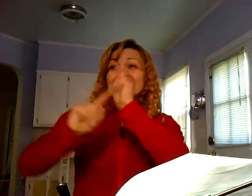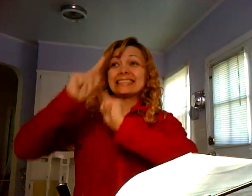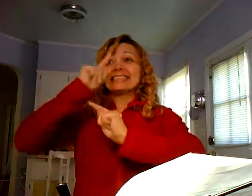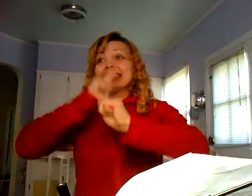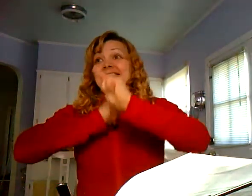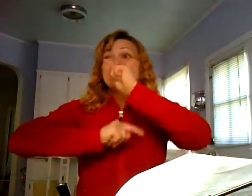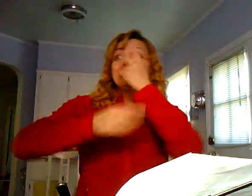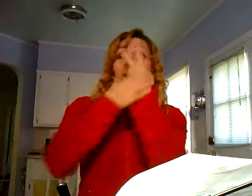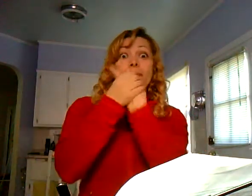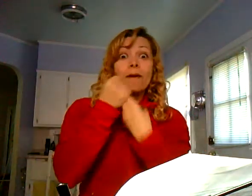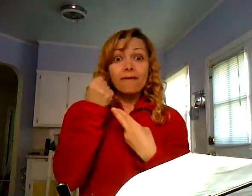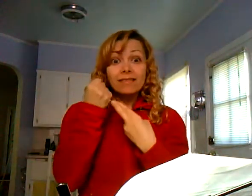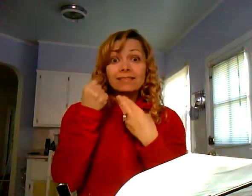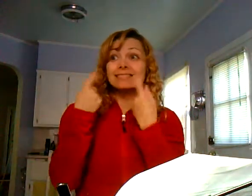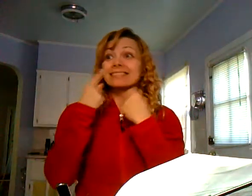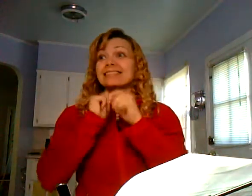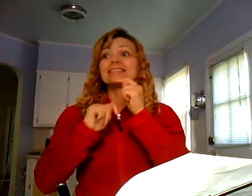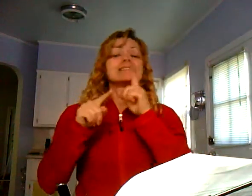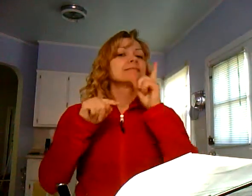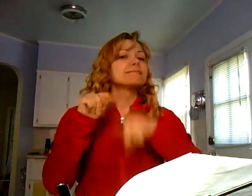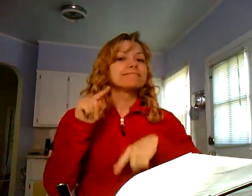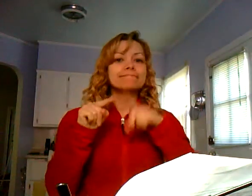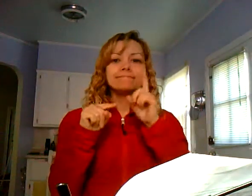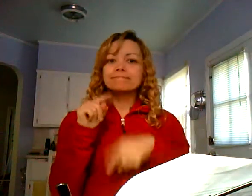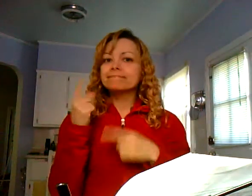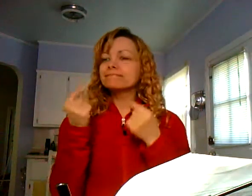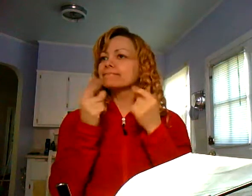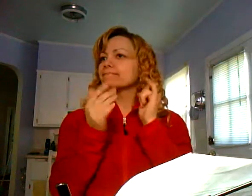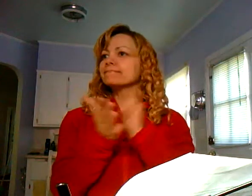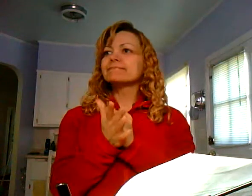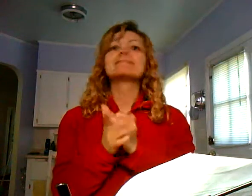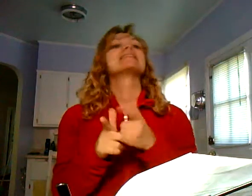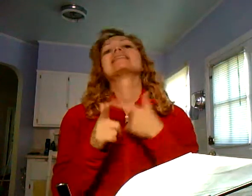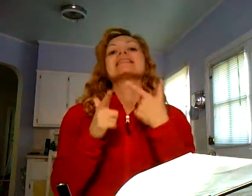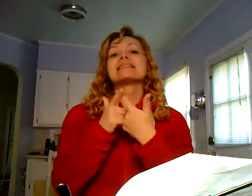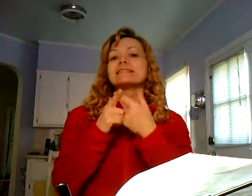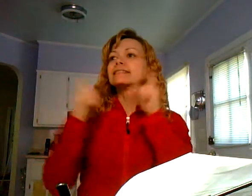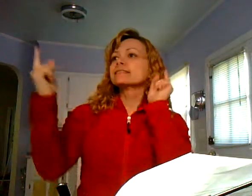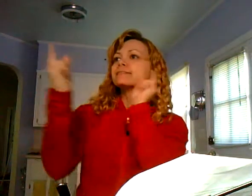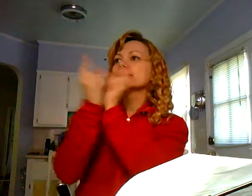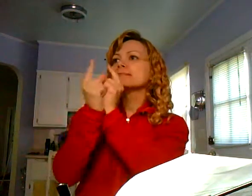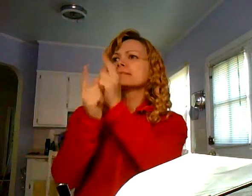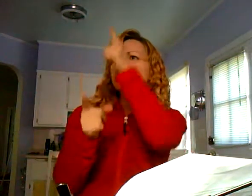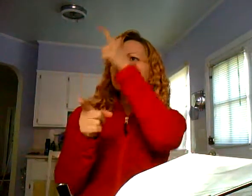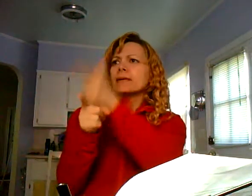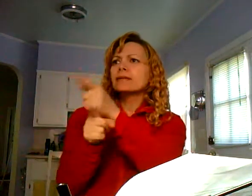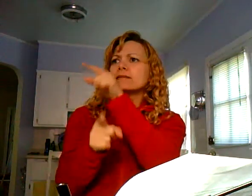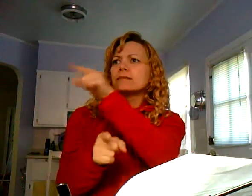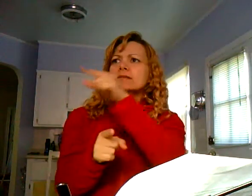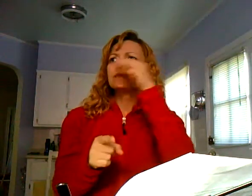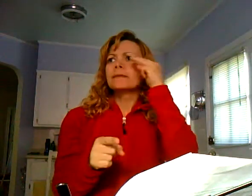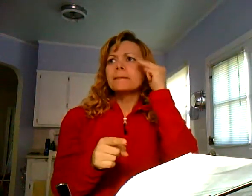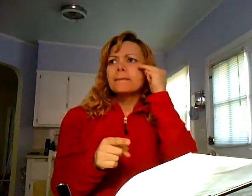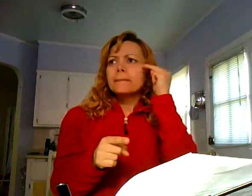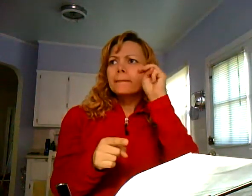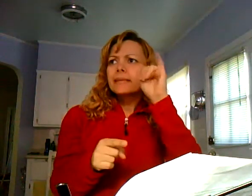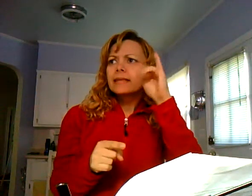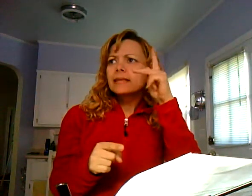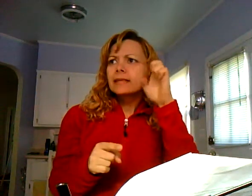he was trying to sign at the same time, but he couldn't. He wasn't experienced enough. So, then we met a brother, Michael,